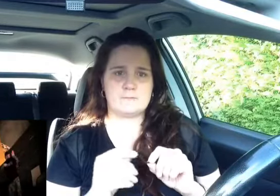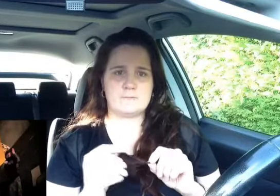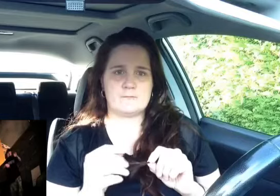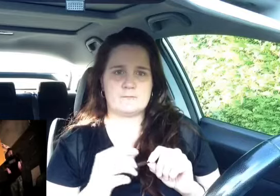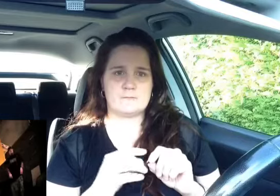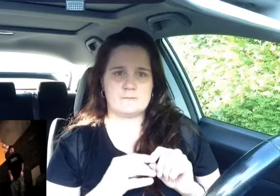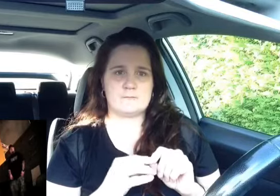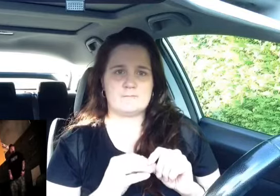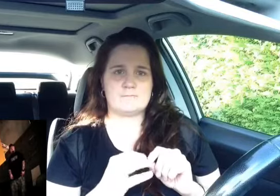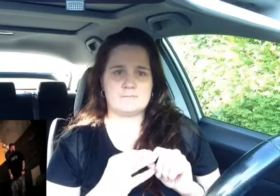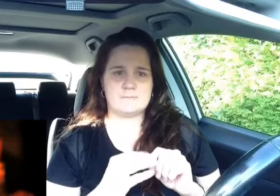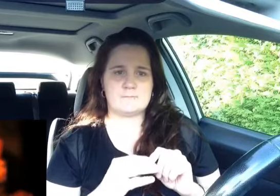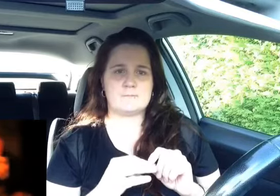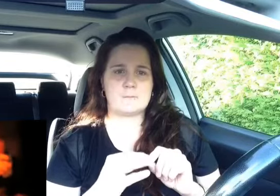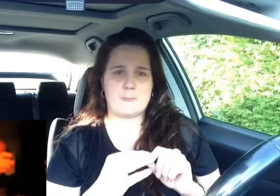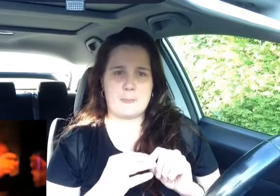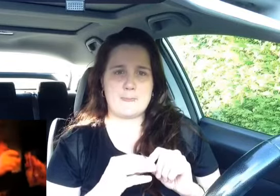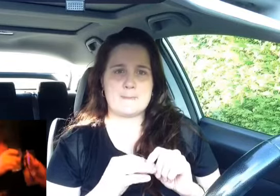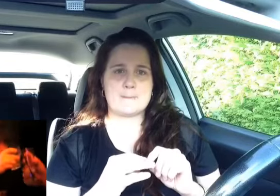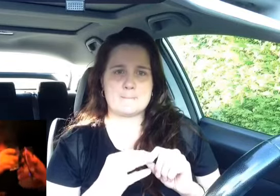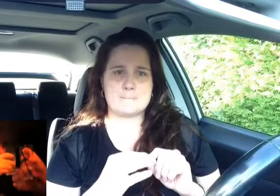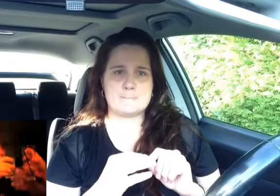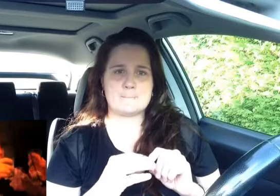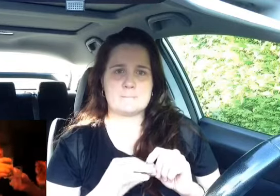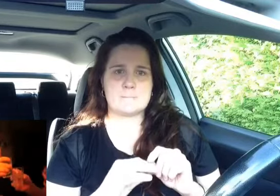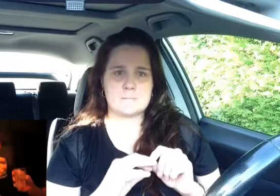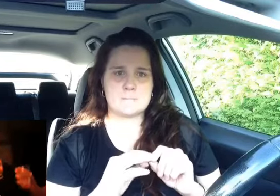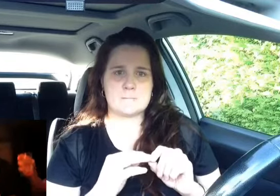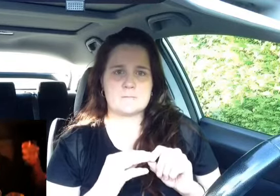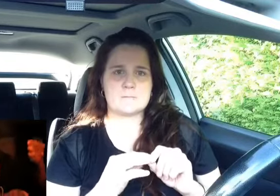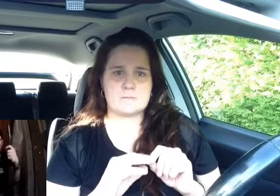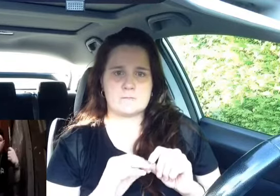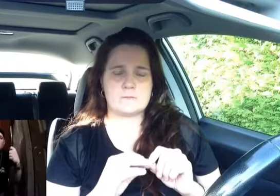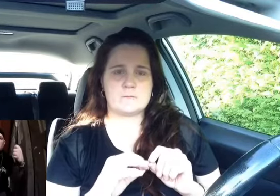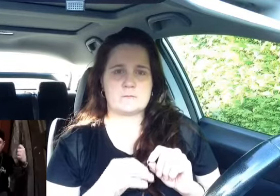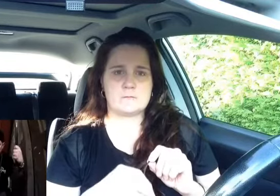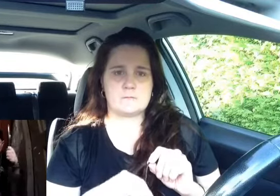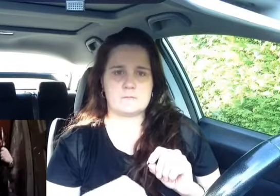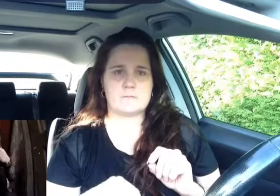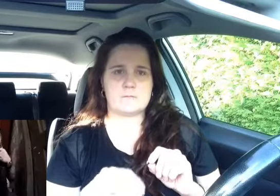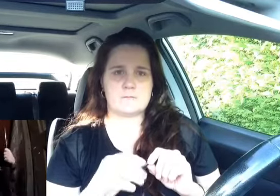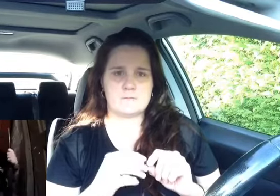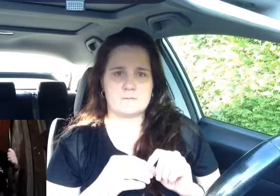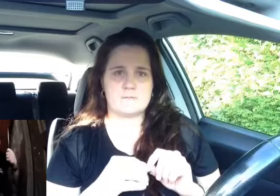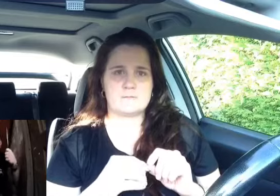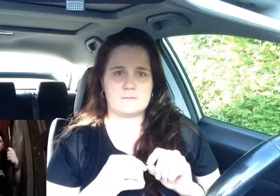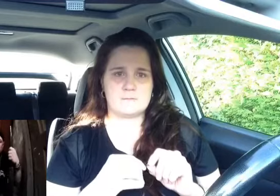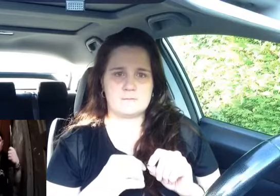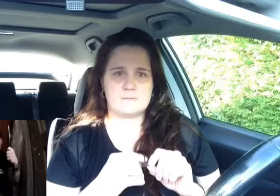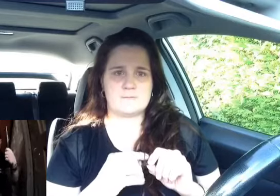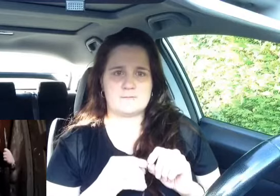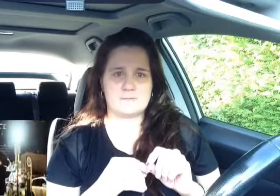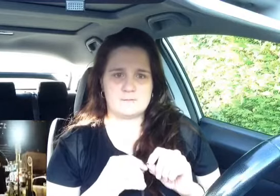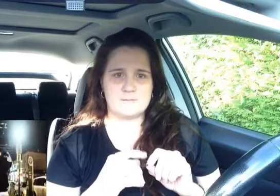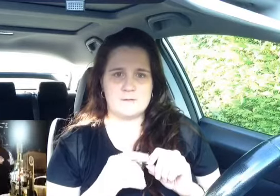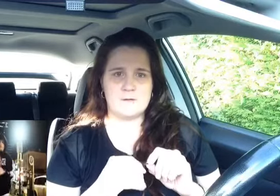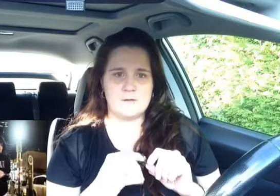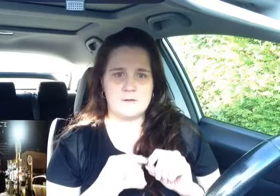up like main sauce my fam walk around with hawks on them big motherfuckers infrared dots on them it ain't a